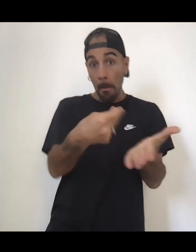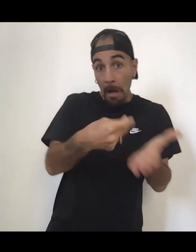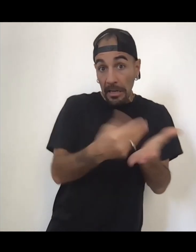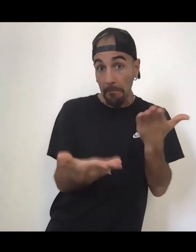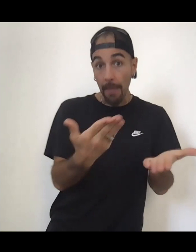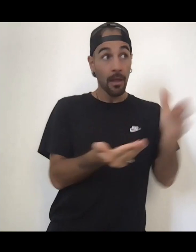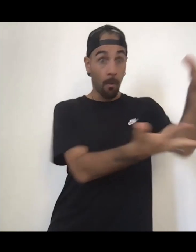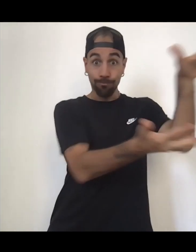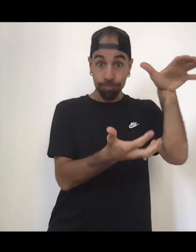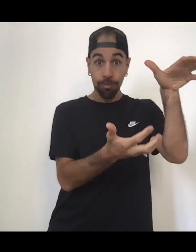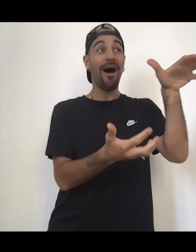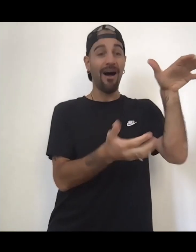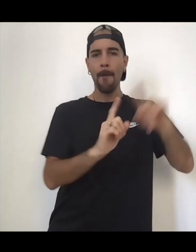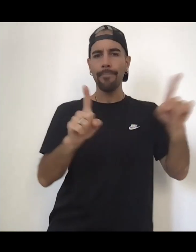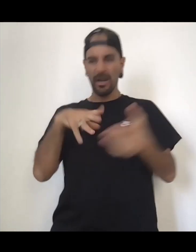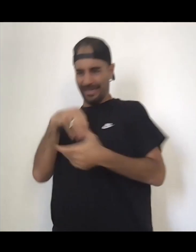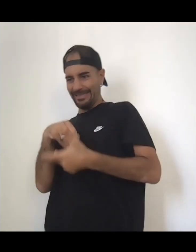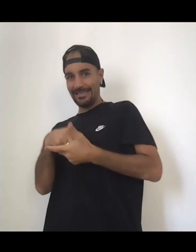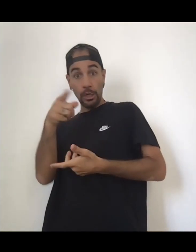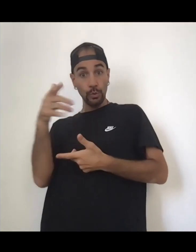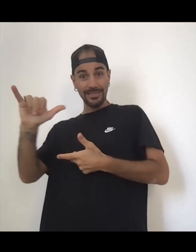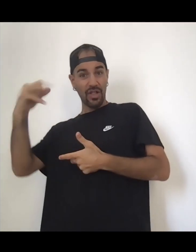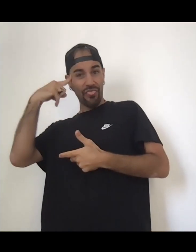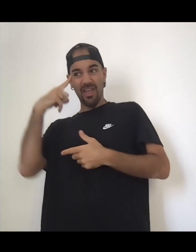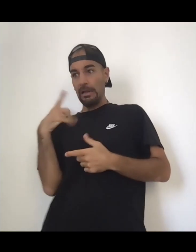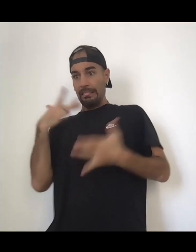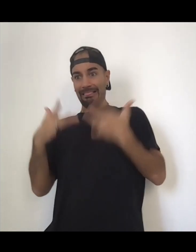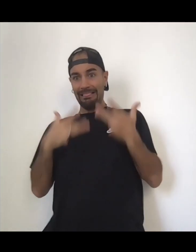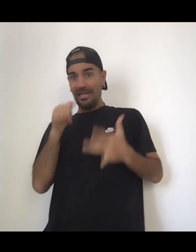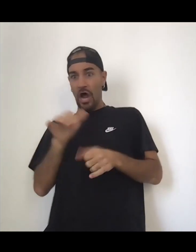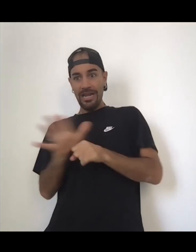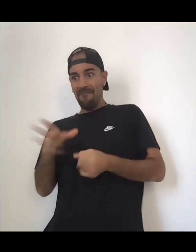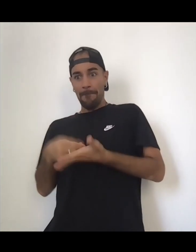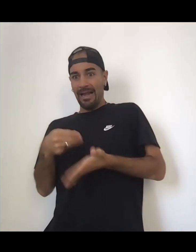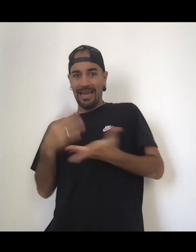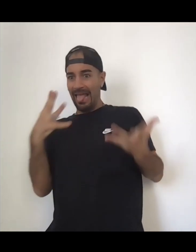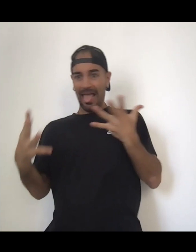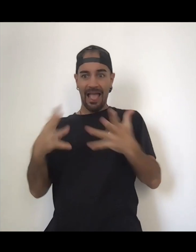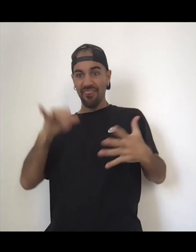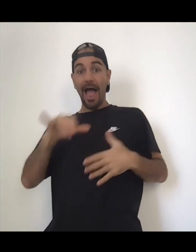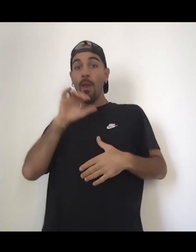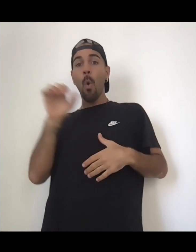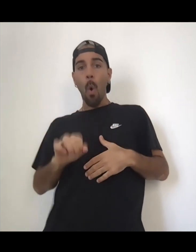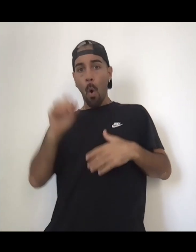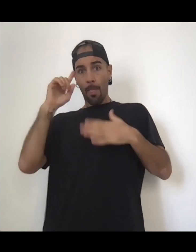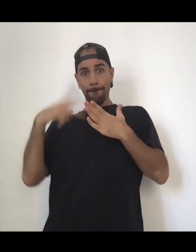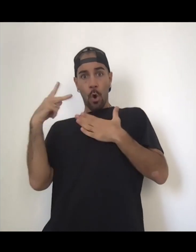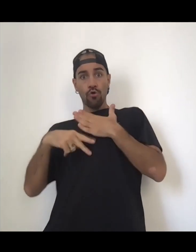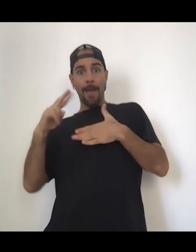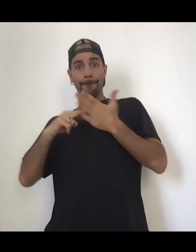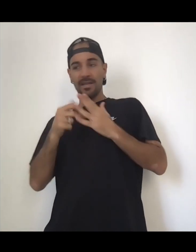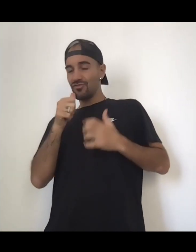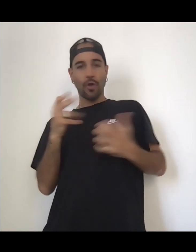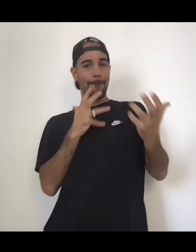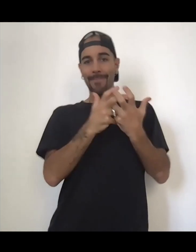mindset based off this idea that you don't have enough and that we need to control this now because it's like it's like that energy